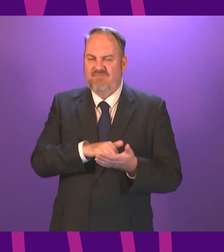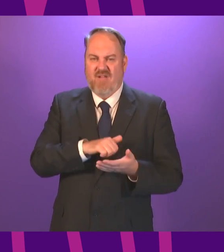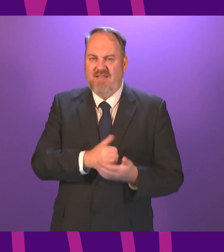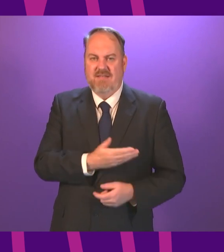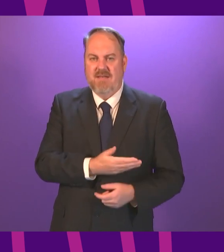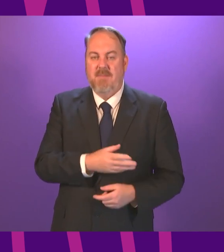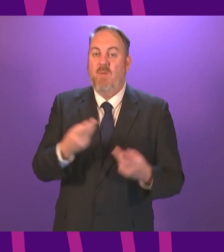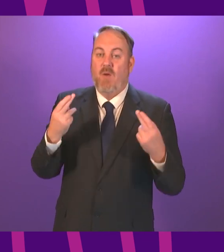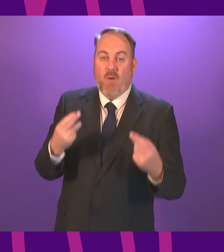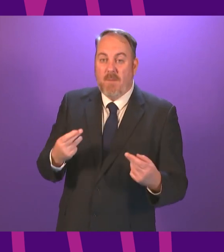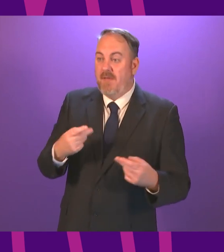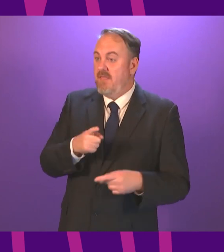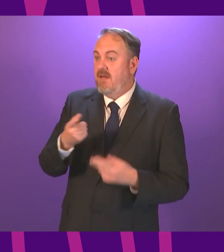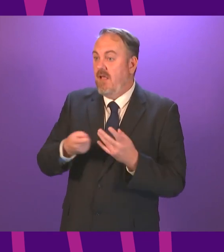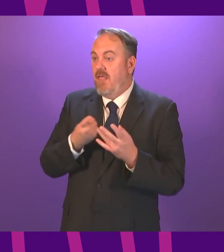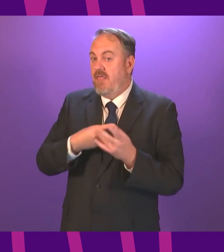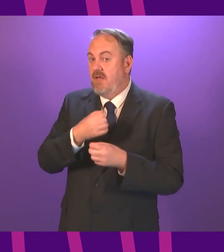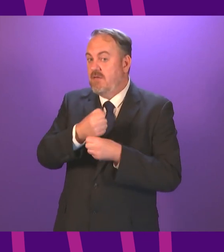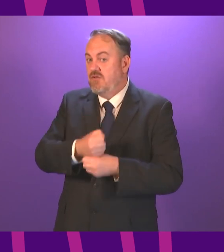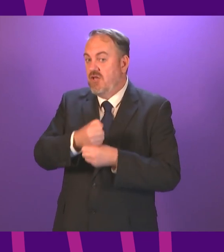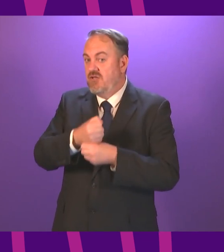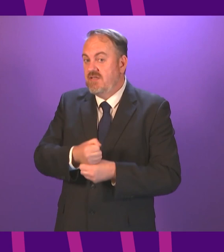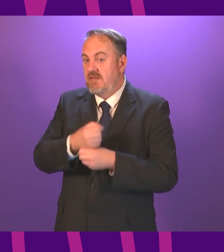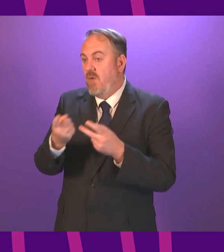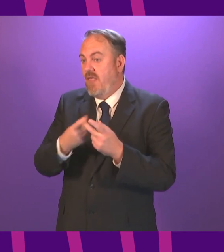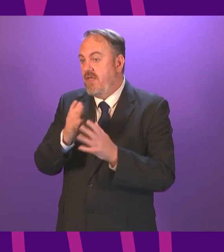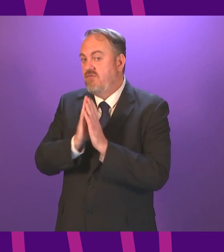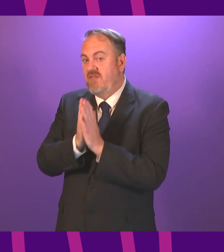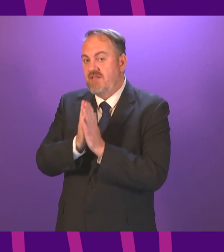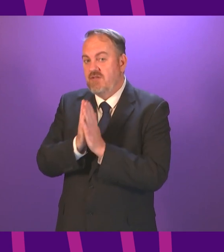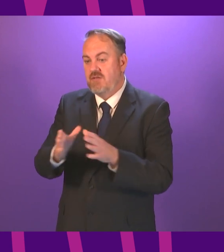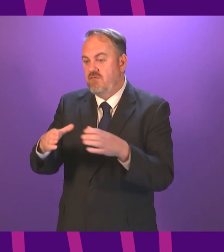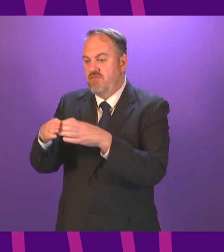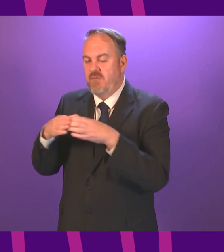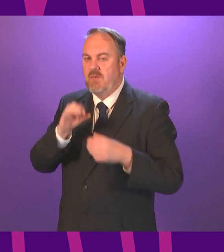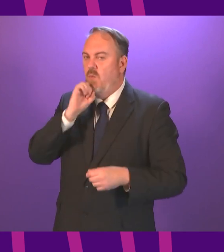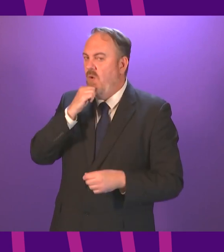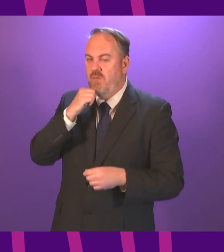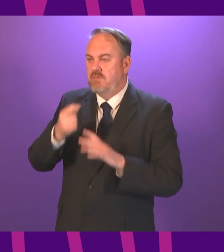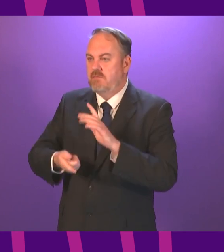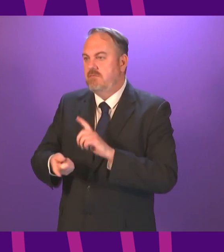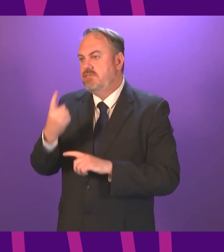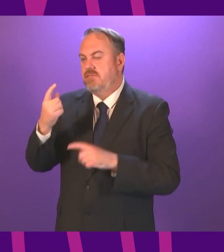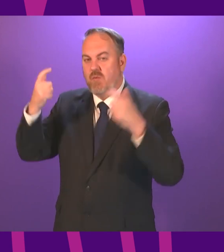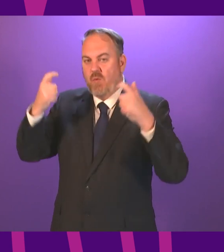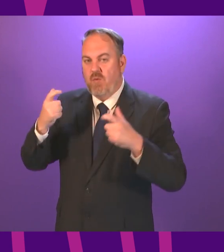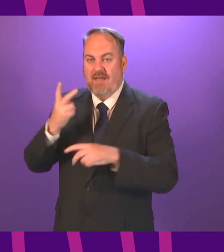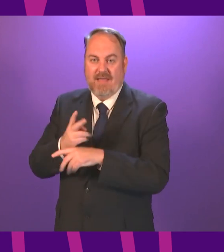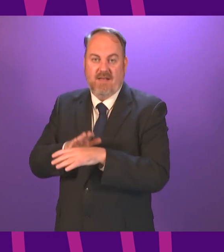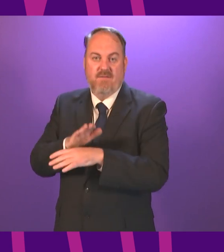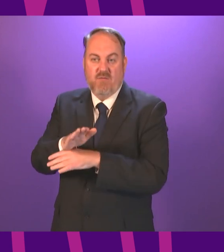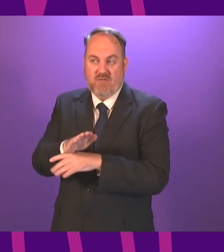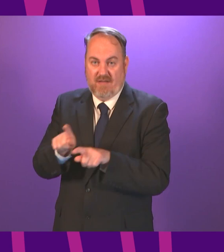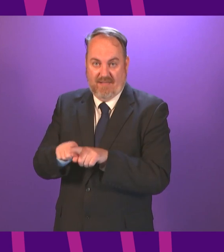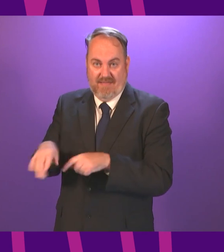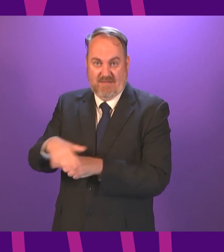court action by more groups if we have a similar situation in future and finally if I can just mention the rest of the world there is always a danger that